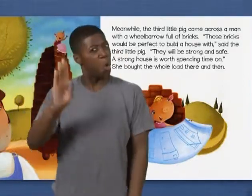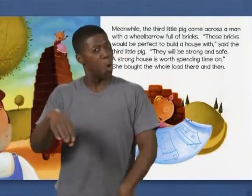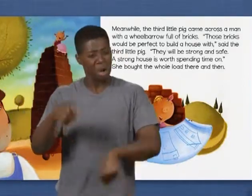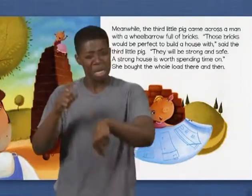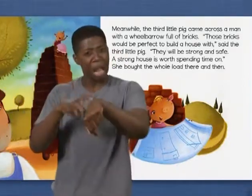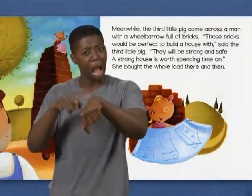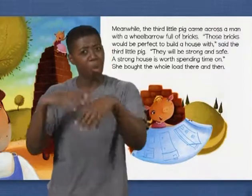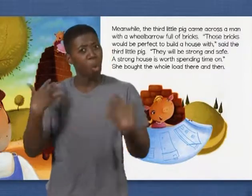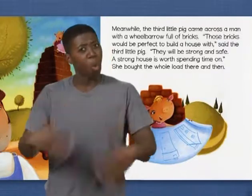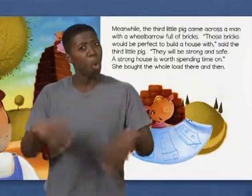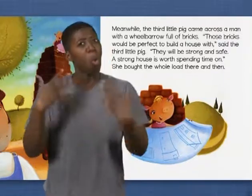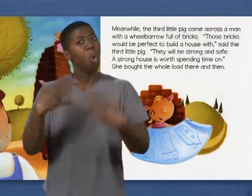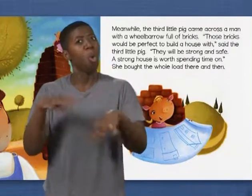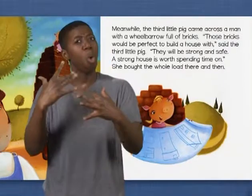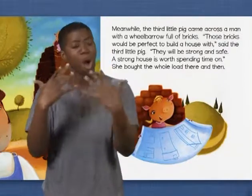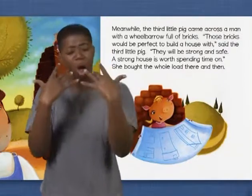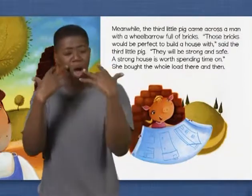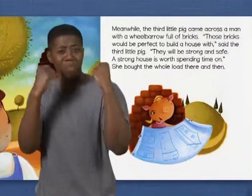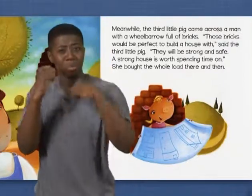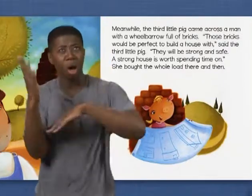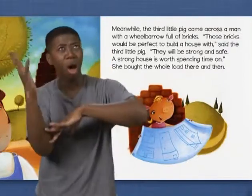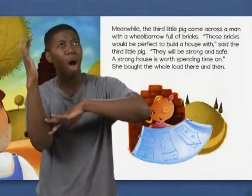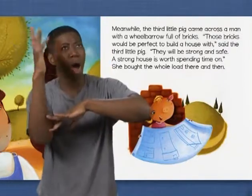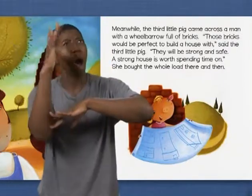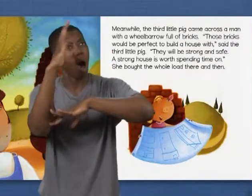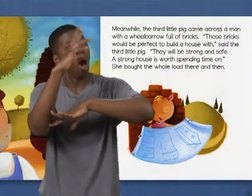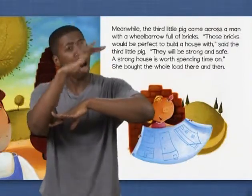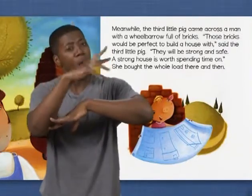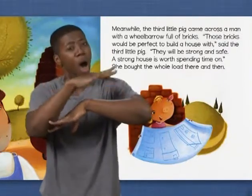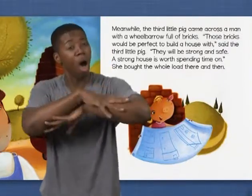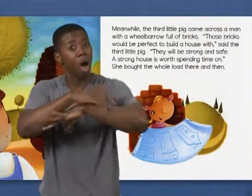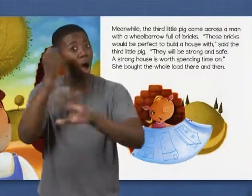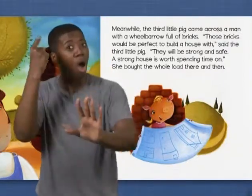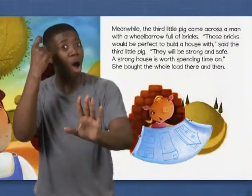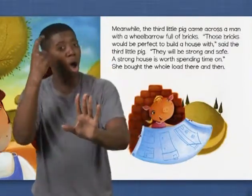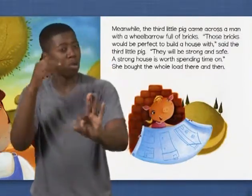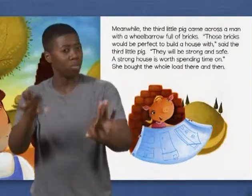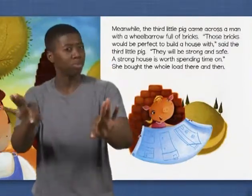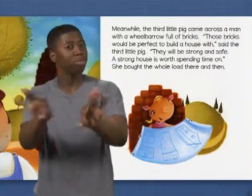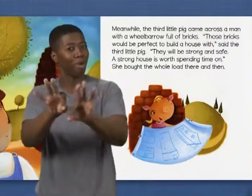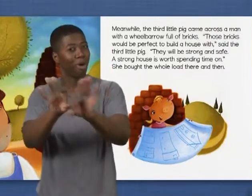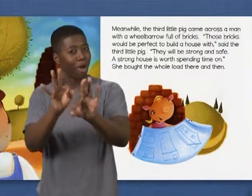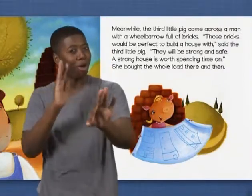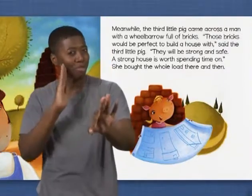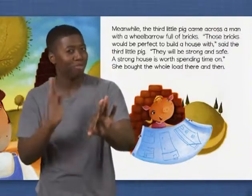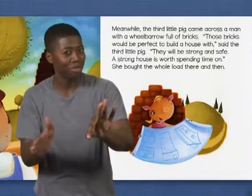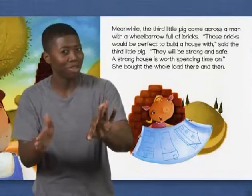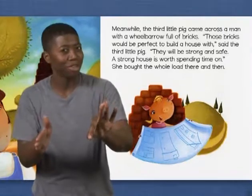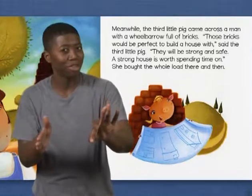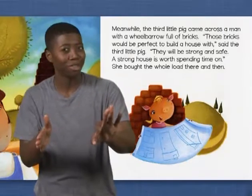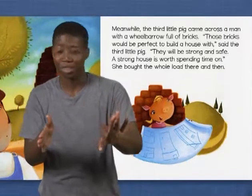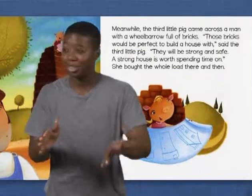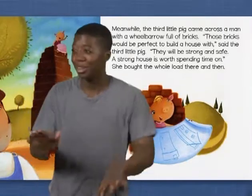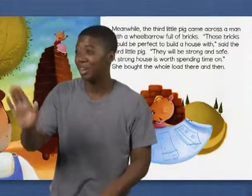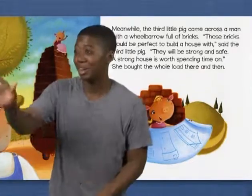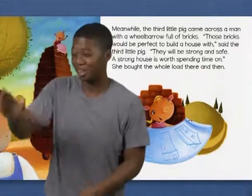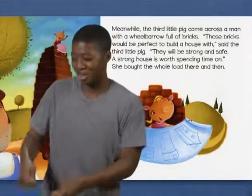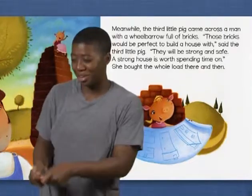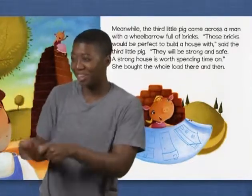strong and safe. A strong house is worth spending time on. She bought